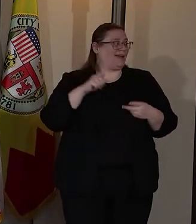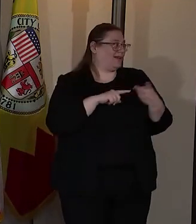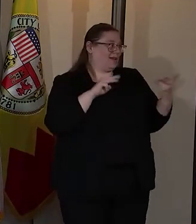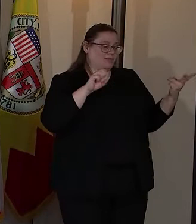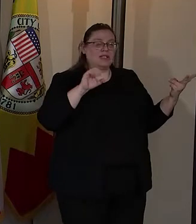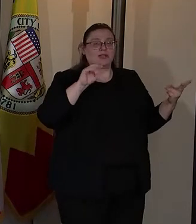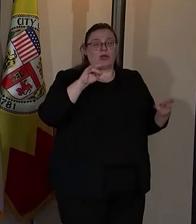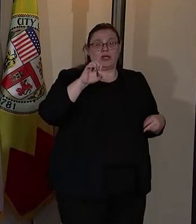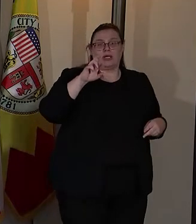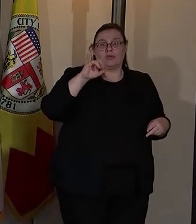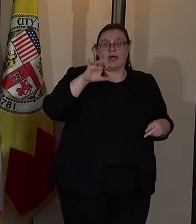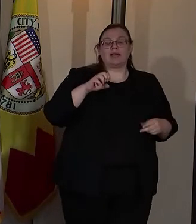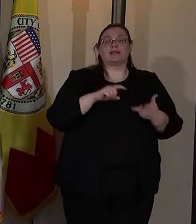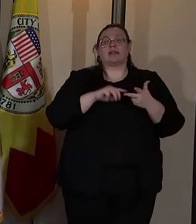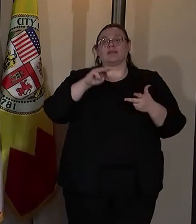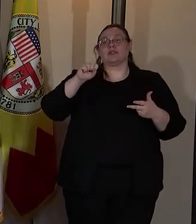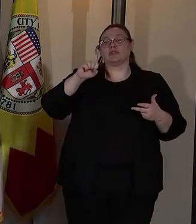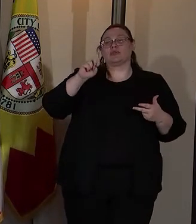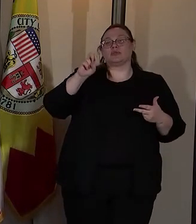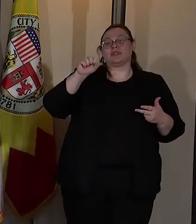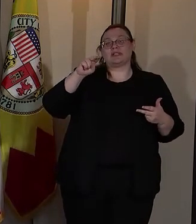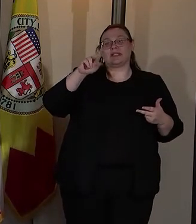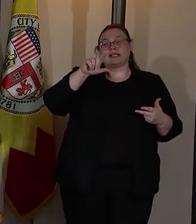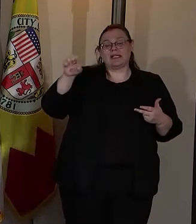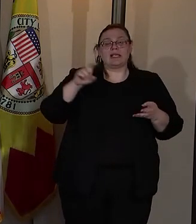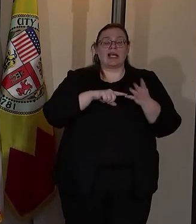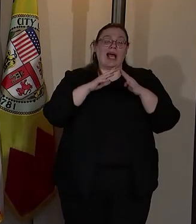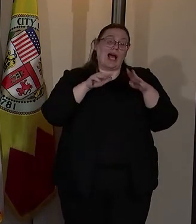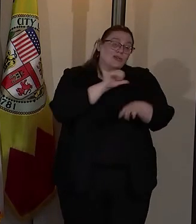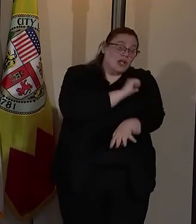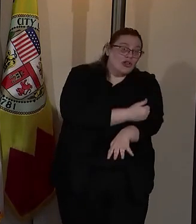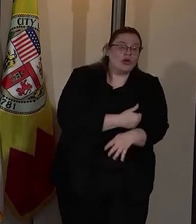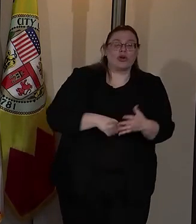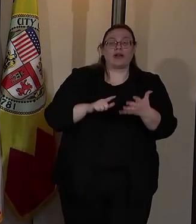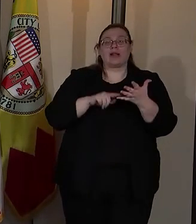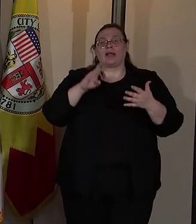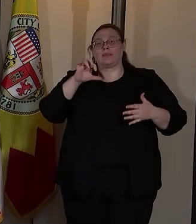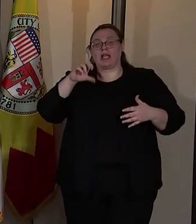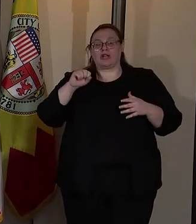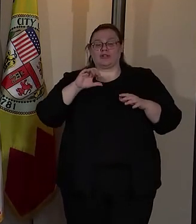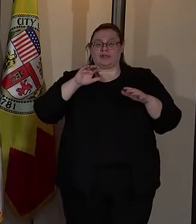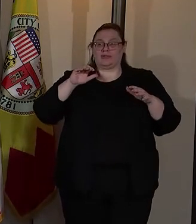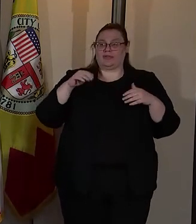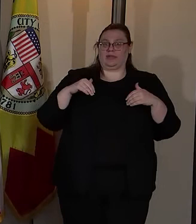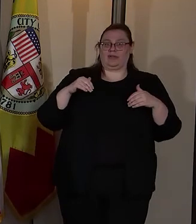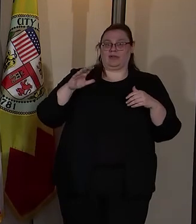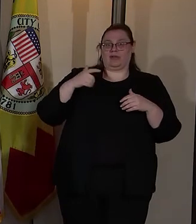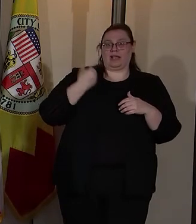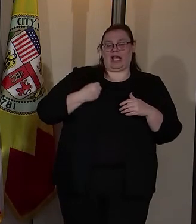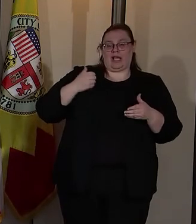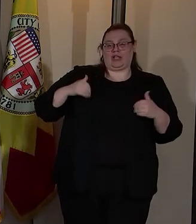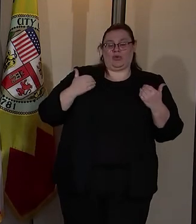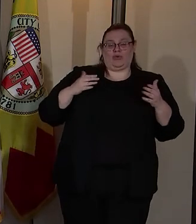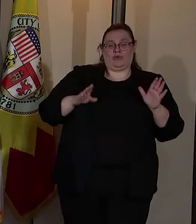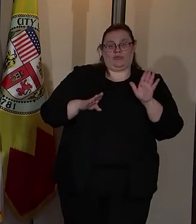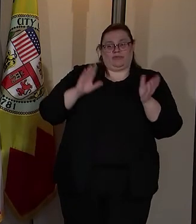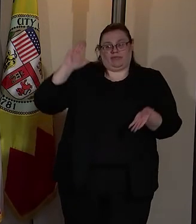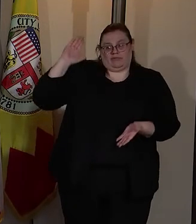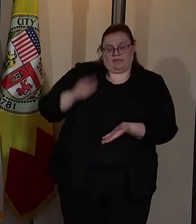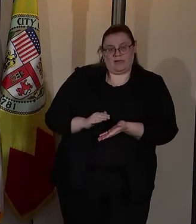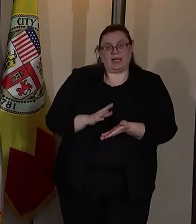Rice, Ms. Lee, the Housing Authority, the Mayor's Gang Reduction and Youth Development, and Phil and Amada Tangerides.